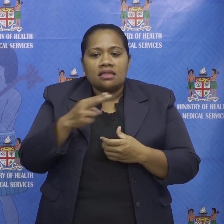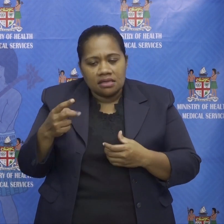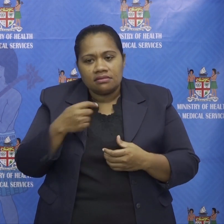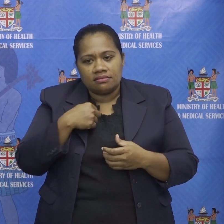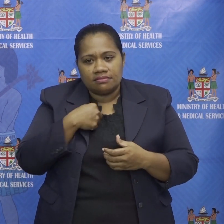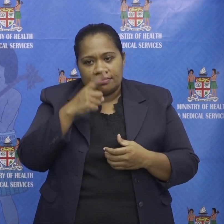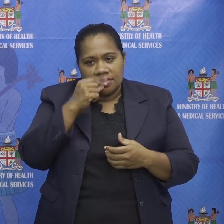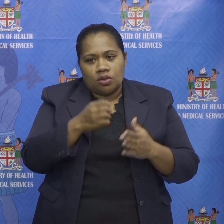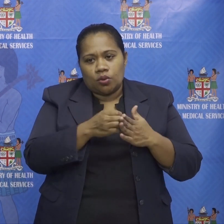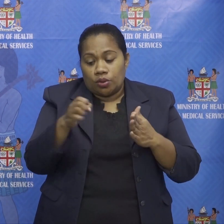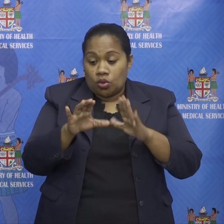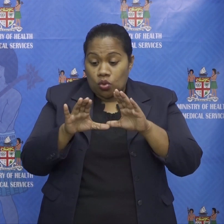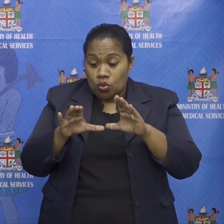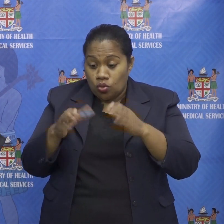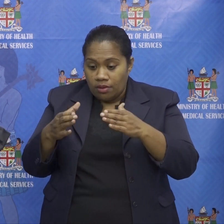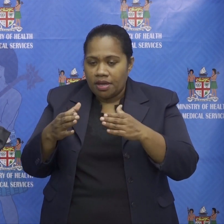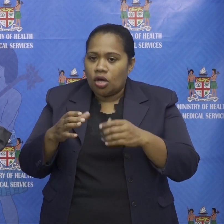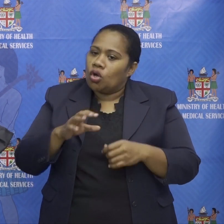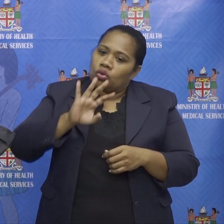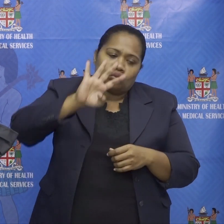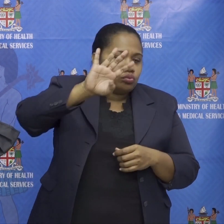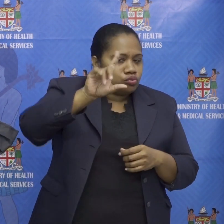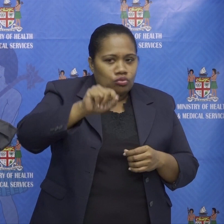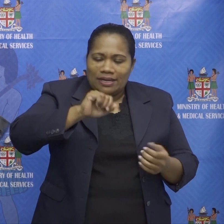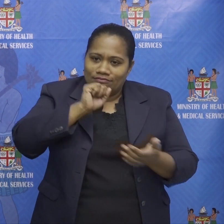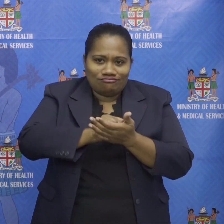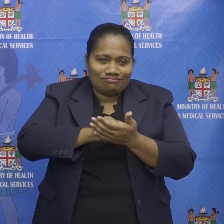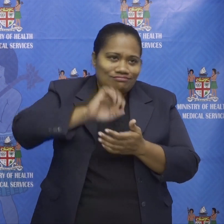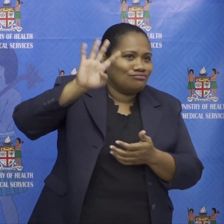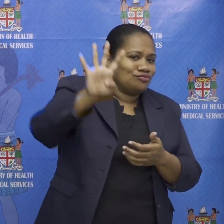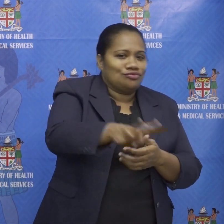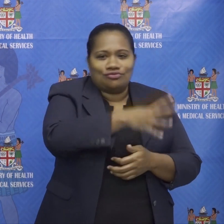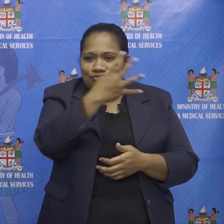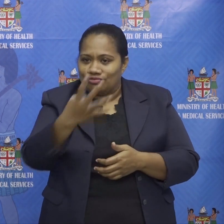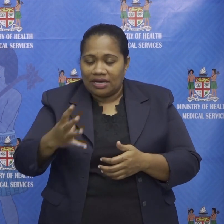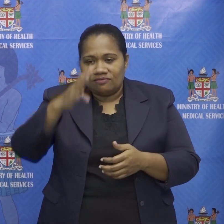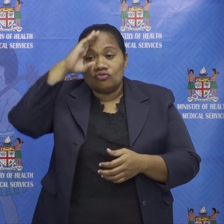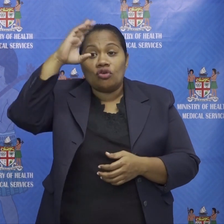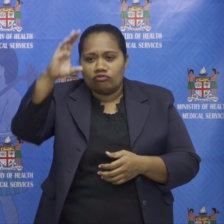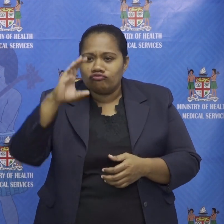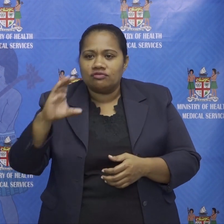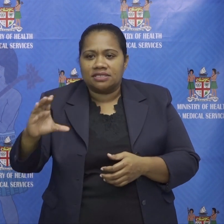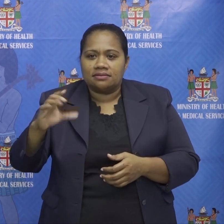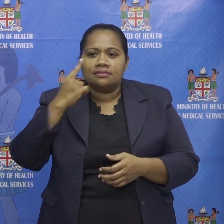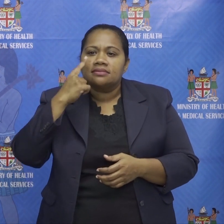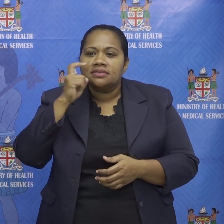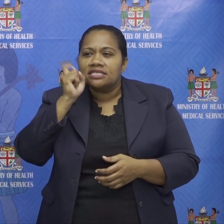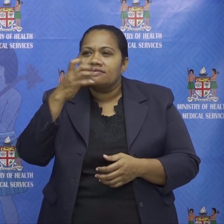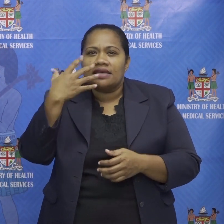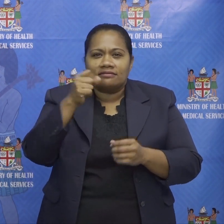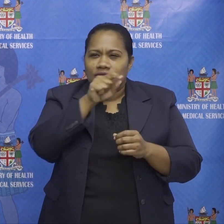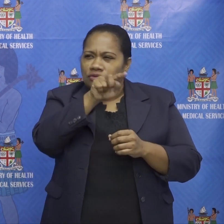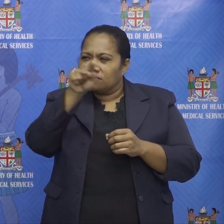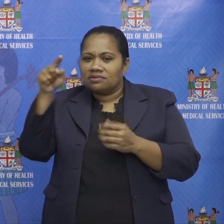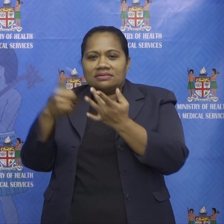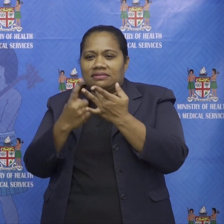that group to go and do a mass testing all over the country and see if we can mop up anything else that is lying down or